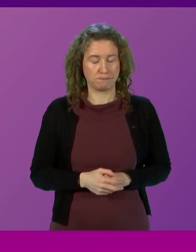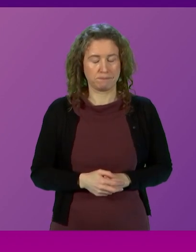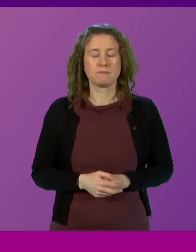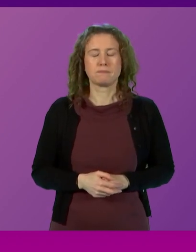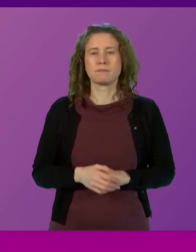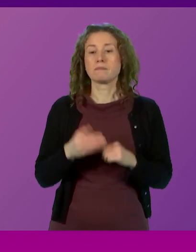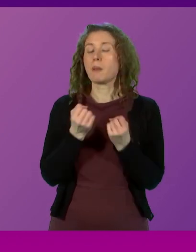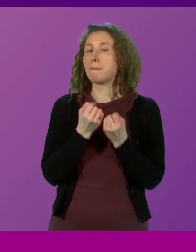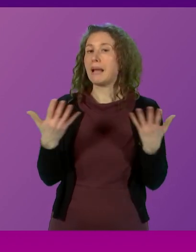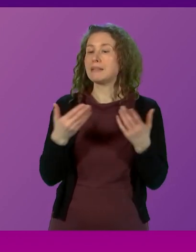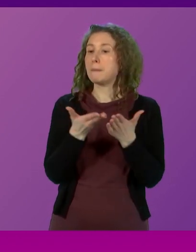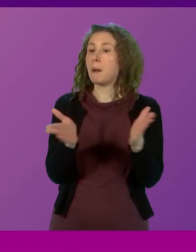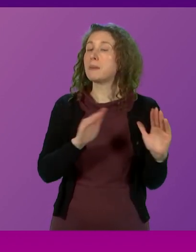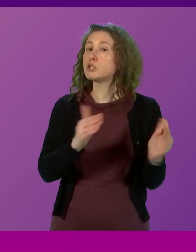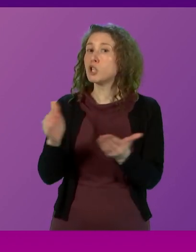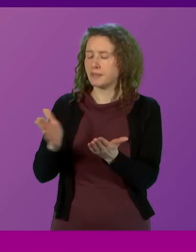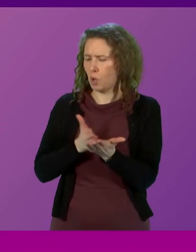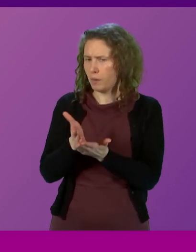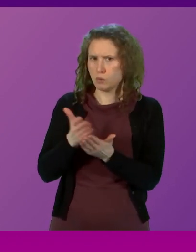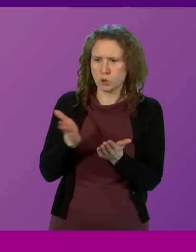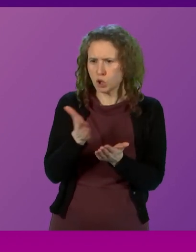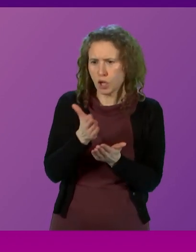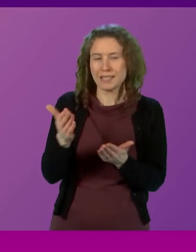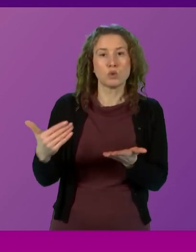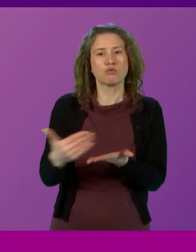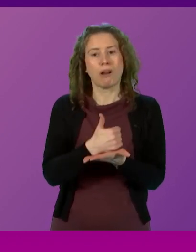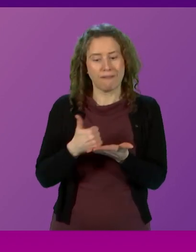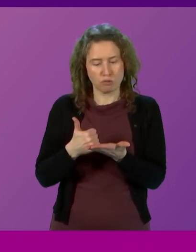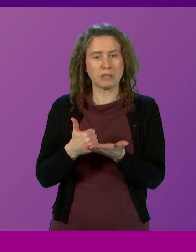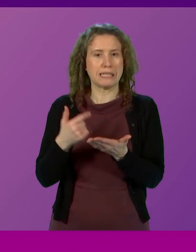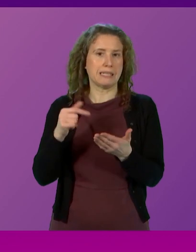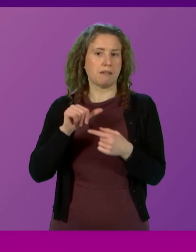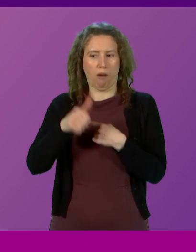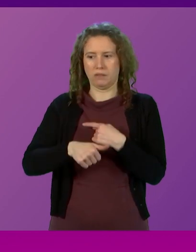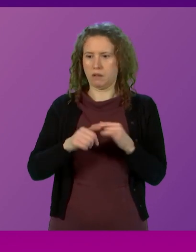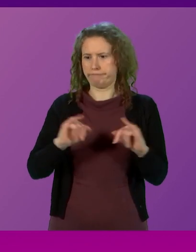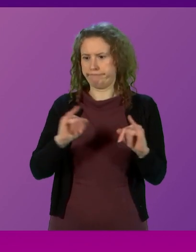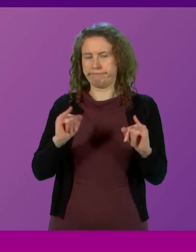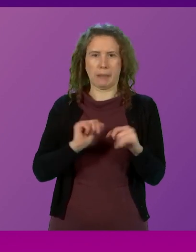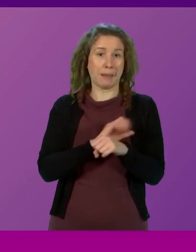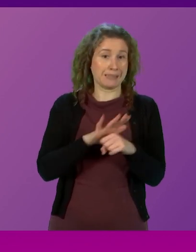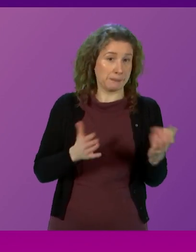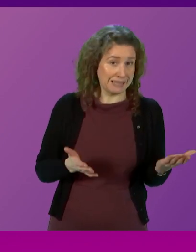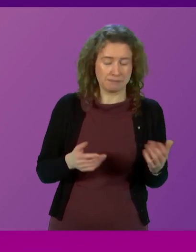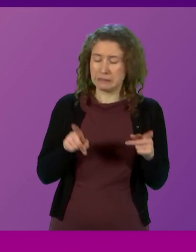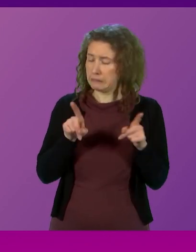Many of our public services are on a journey to recovery following the acute phase of the pandemic. That is no more so than in the justice system.